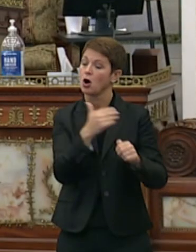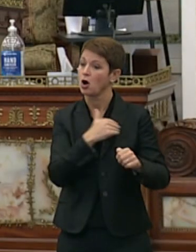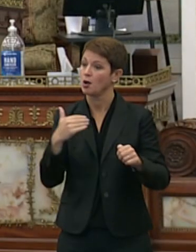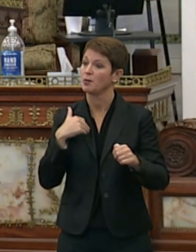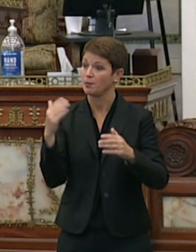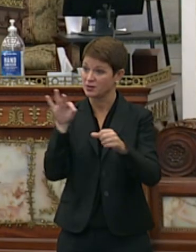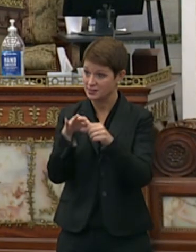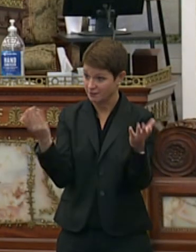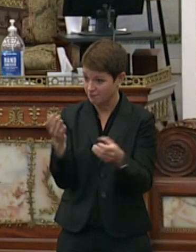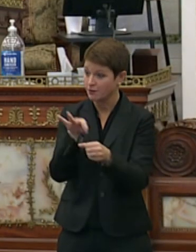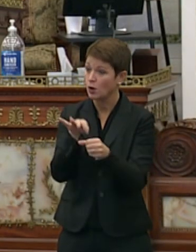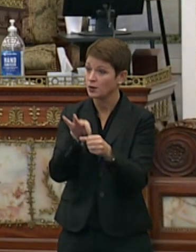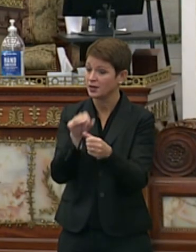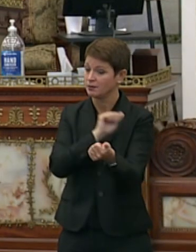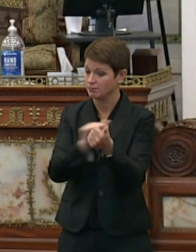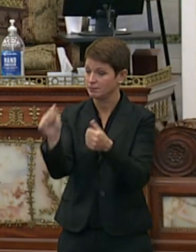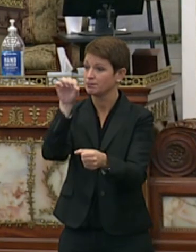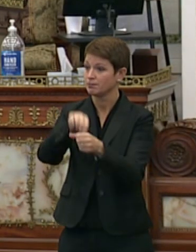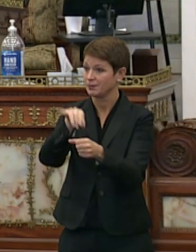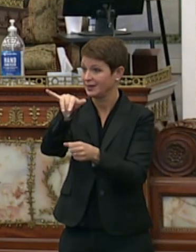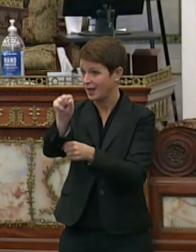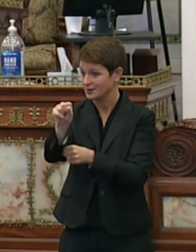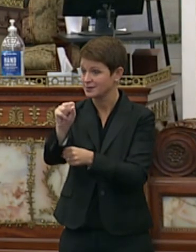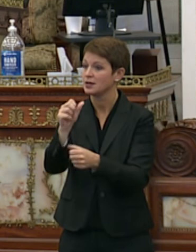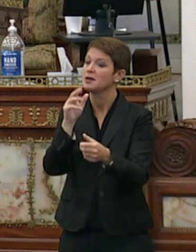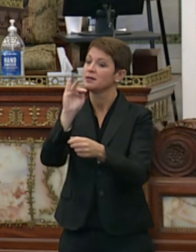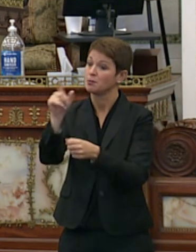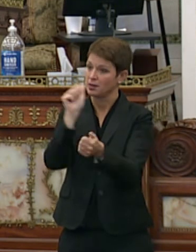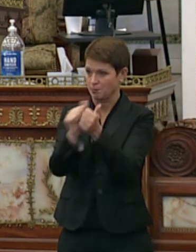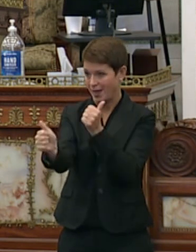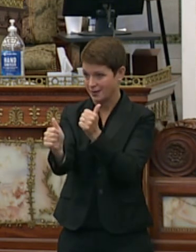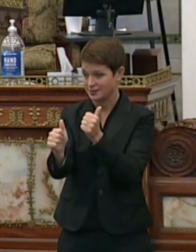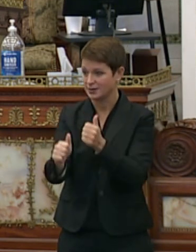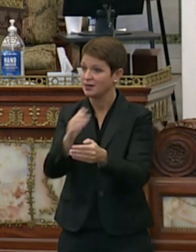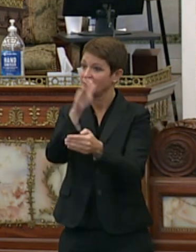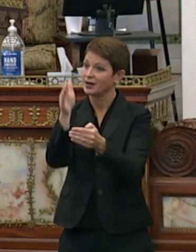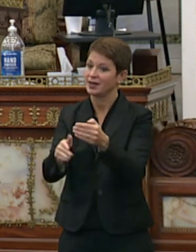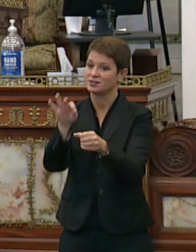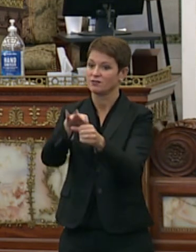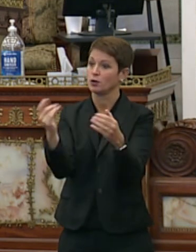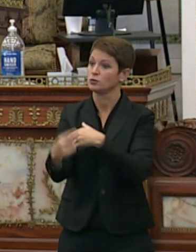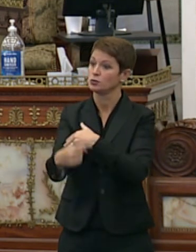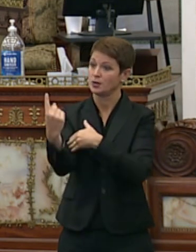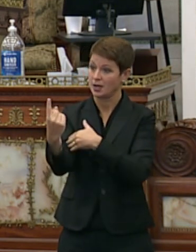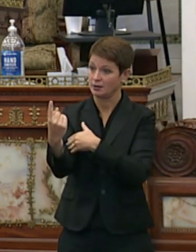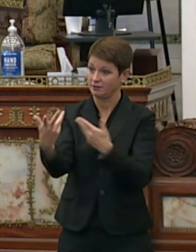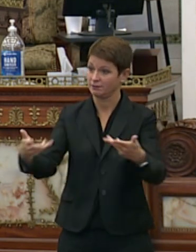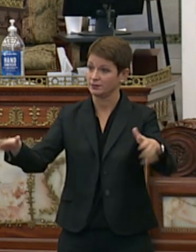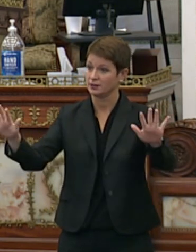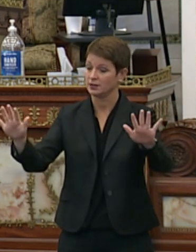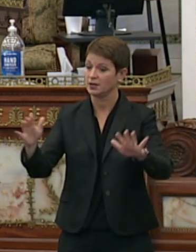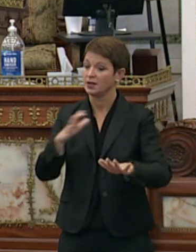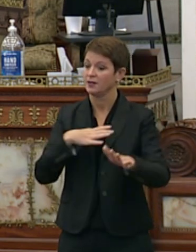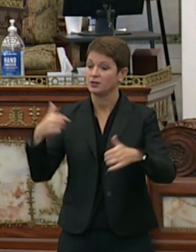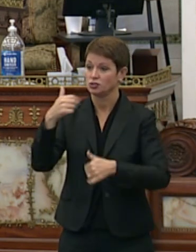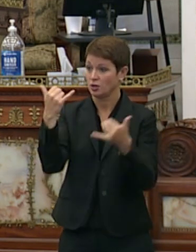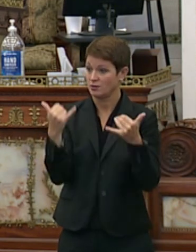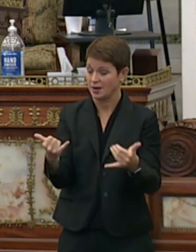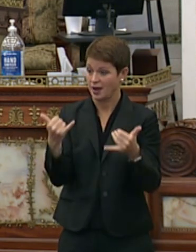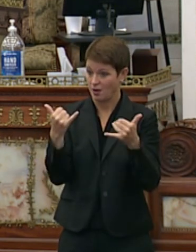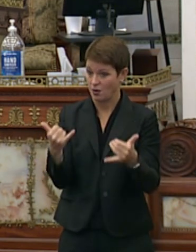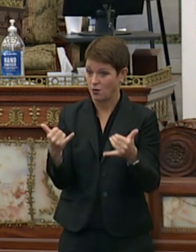members present having voted in the affirmative the bill passes that completes our calendar for today the chair now